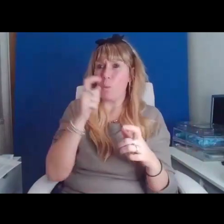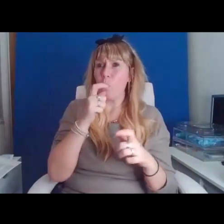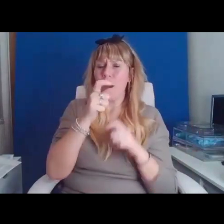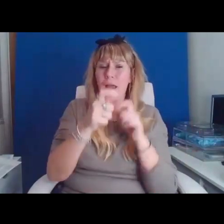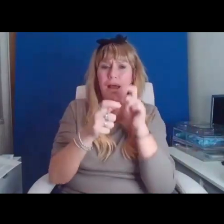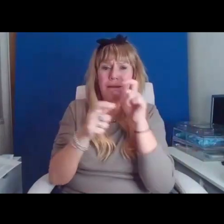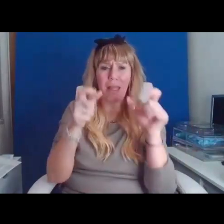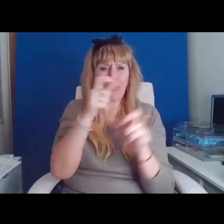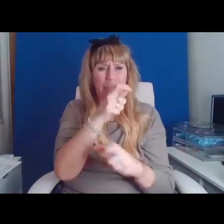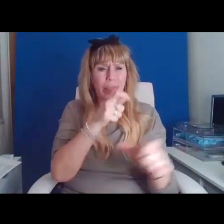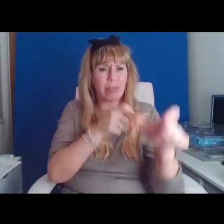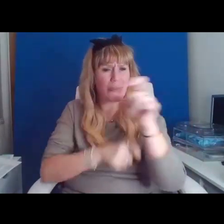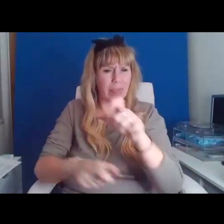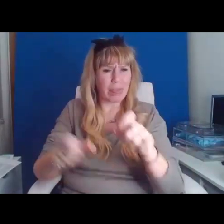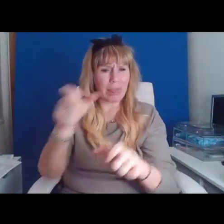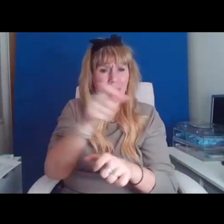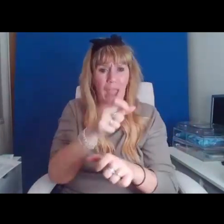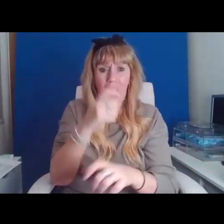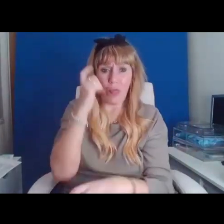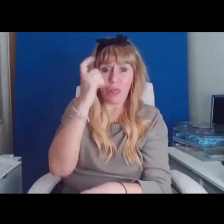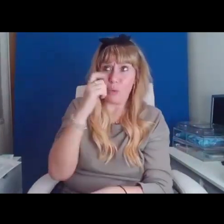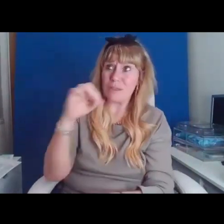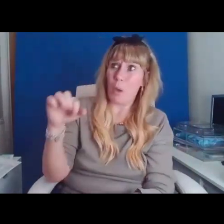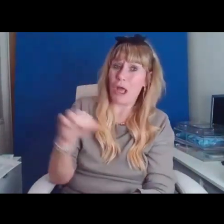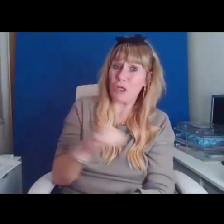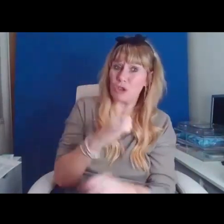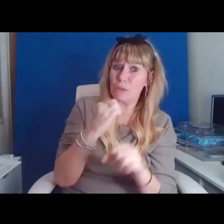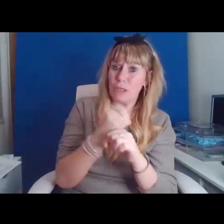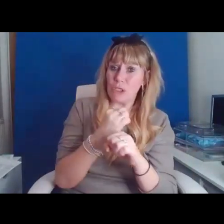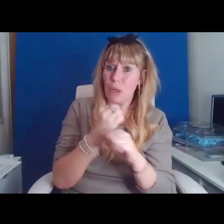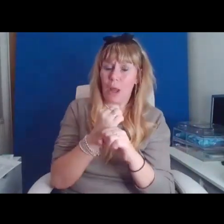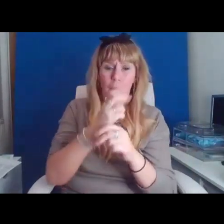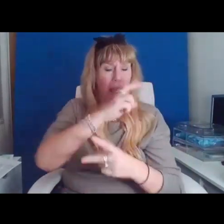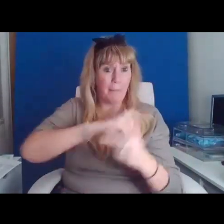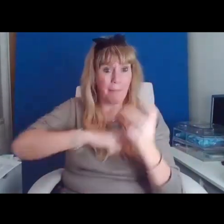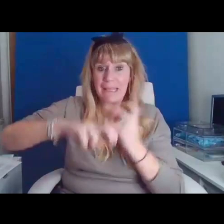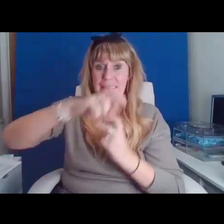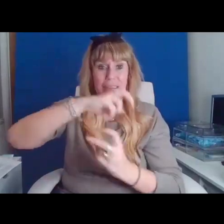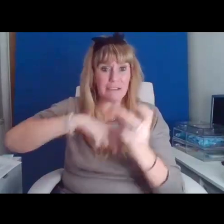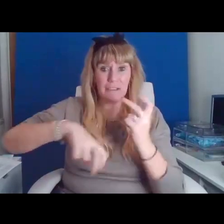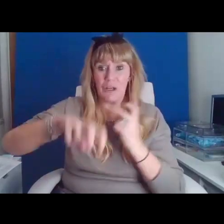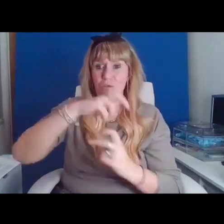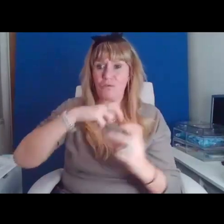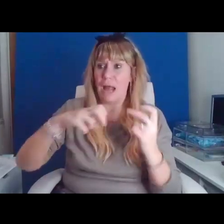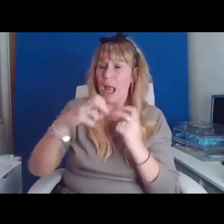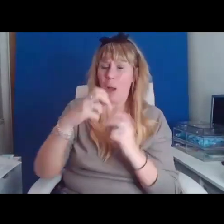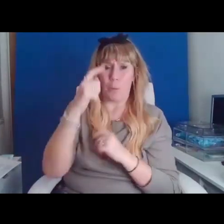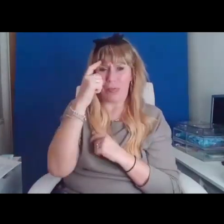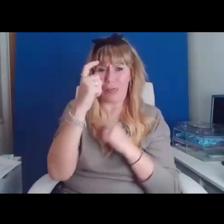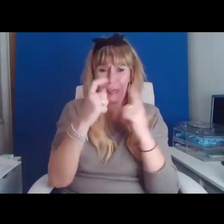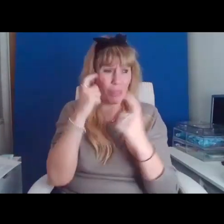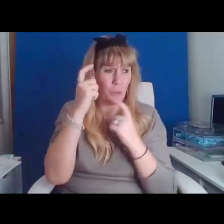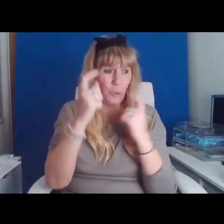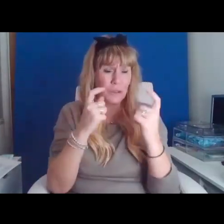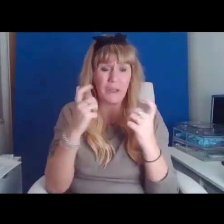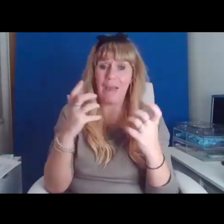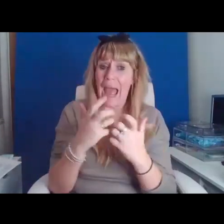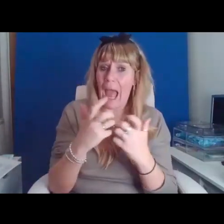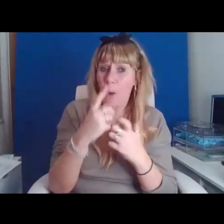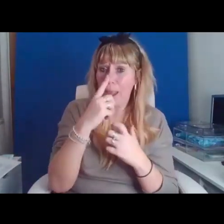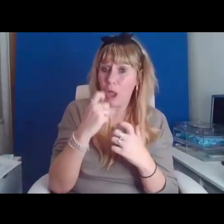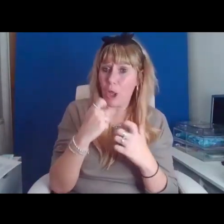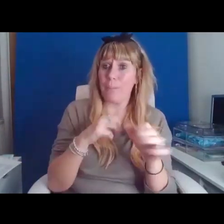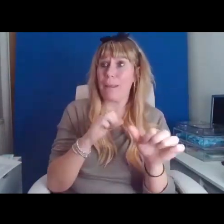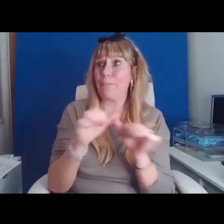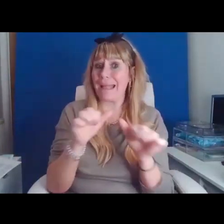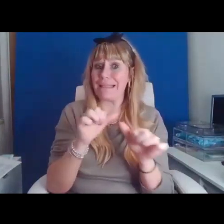of what I should be doing while I'm pacing around with useless thoughts brewing of how it should be so much better if the people in charge